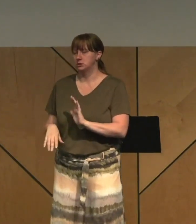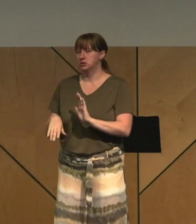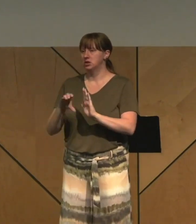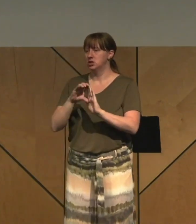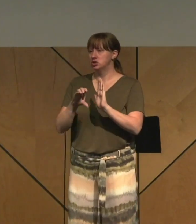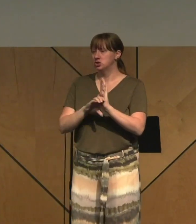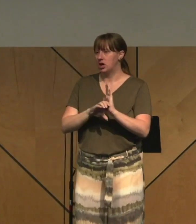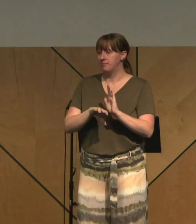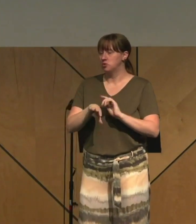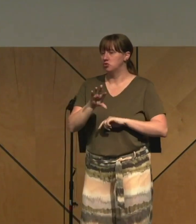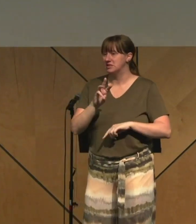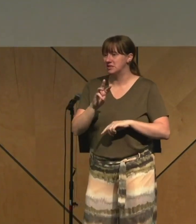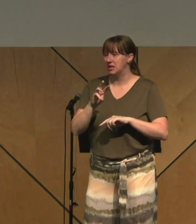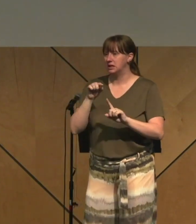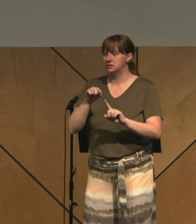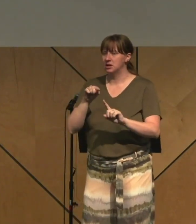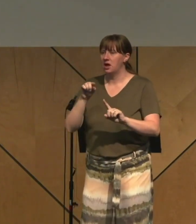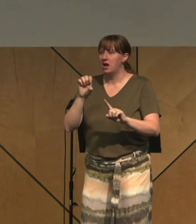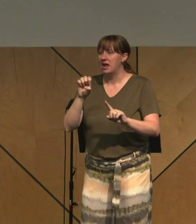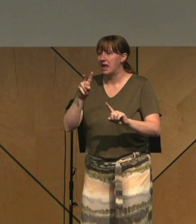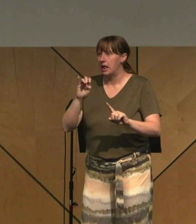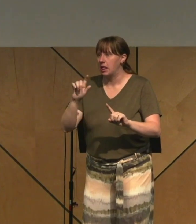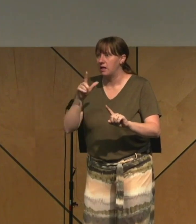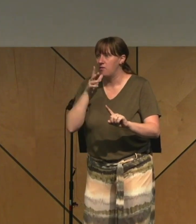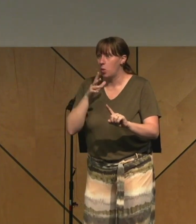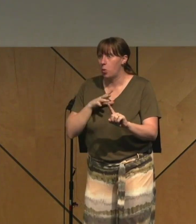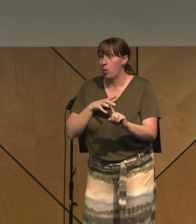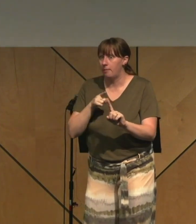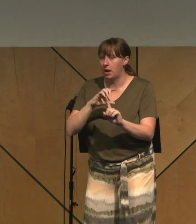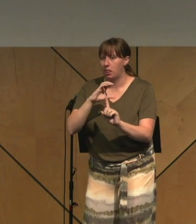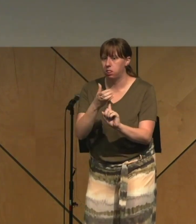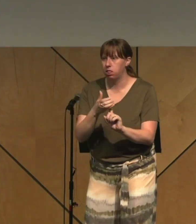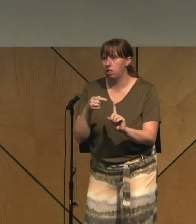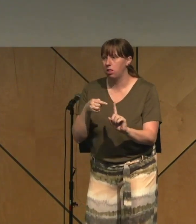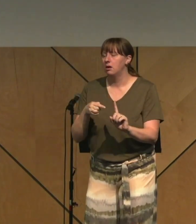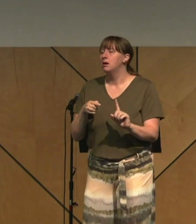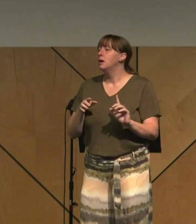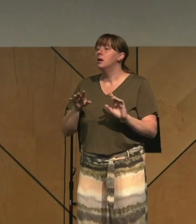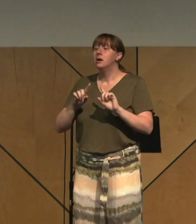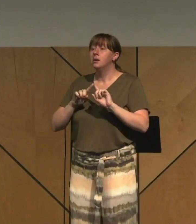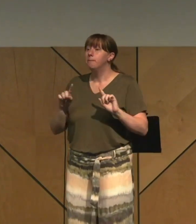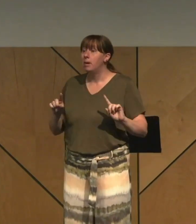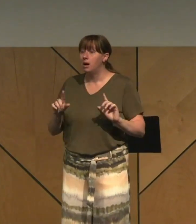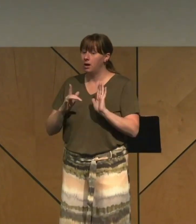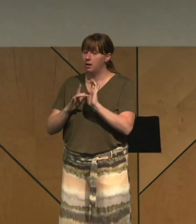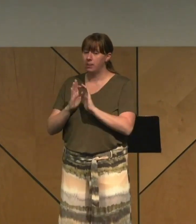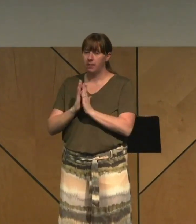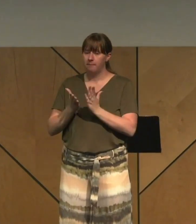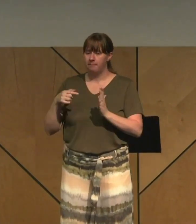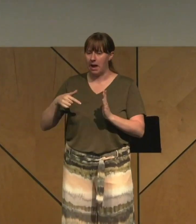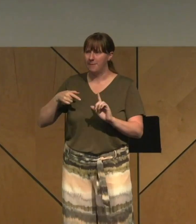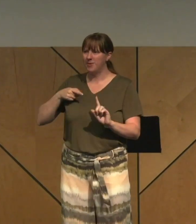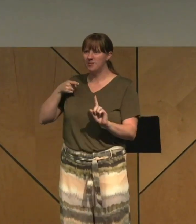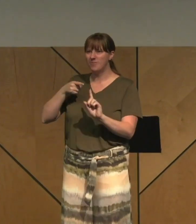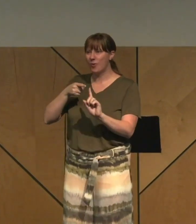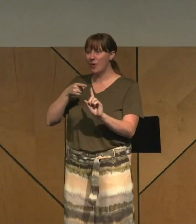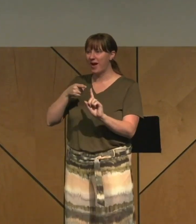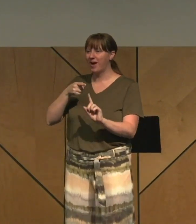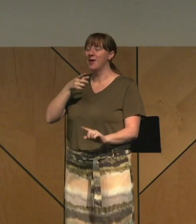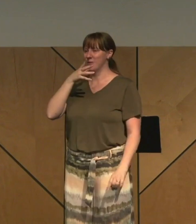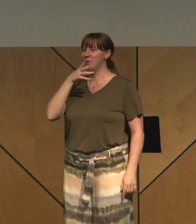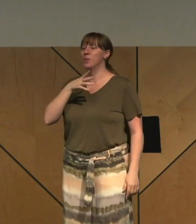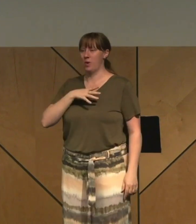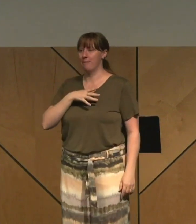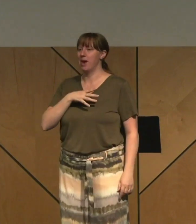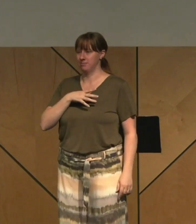sin is an evil woman. But please know, this is not the Bible's way of saying that women, the